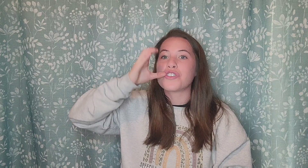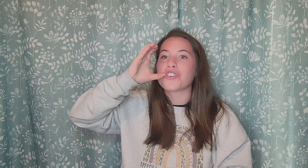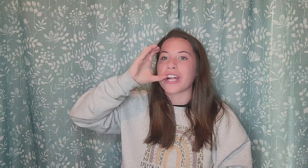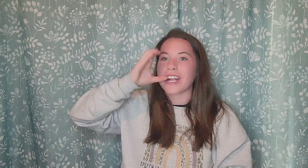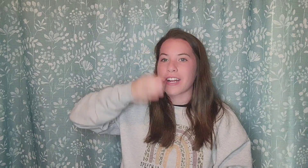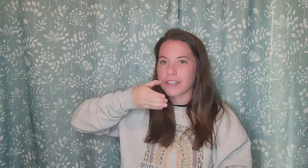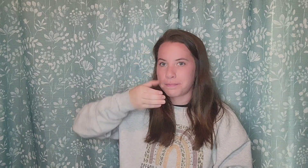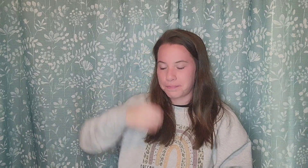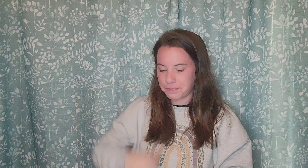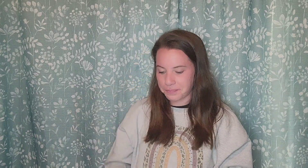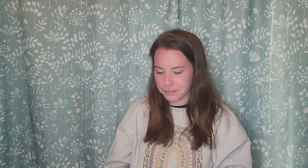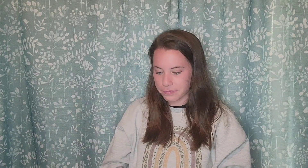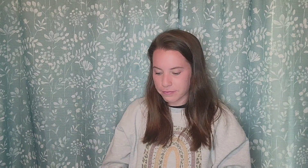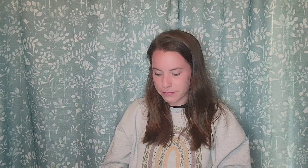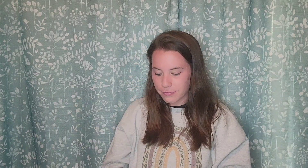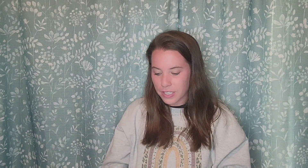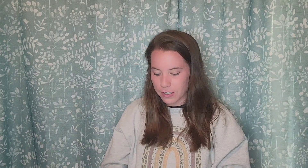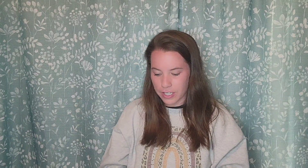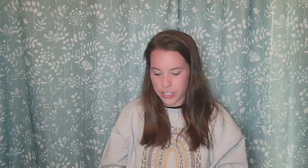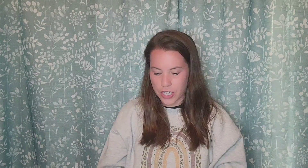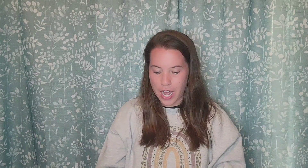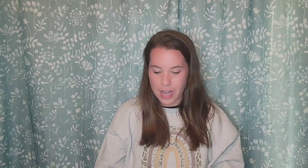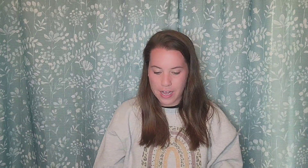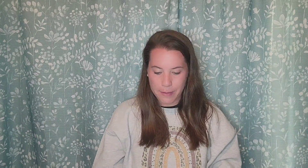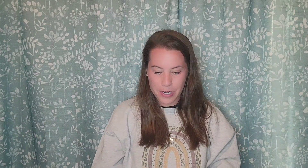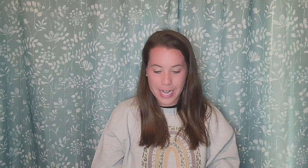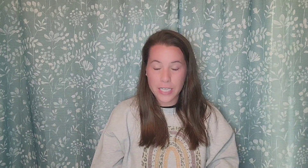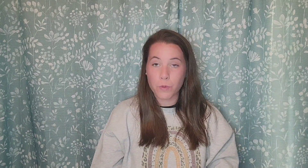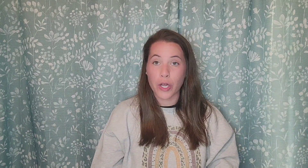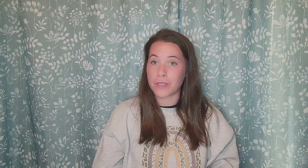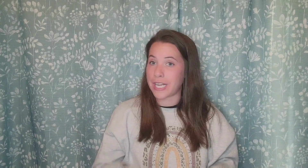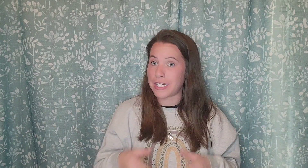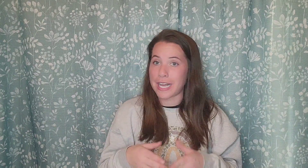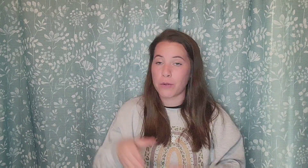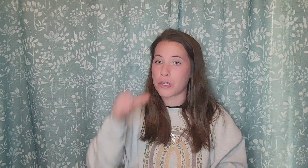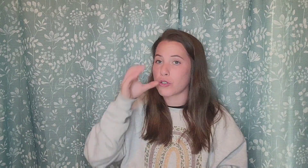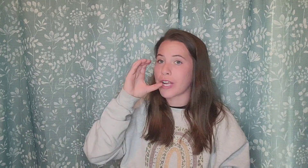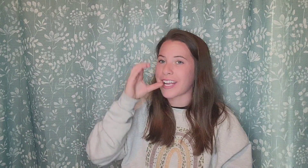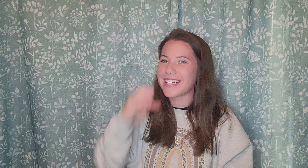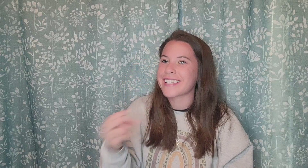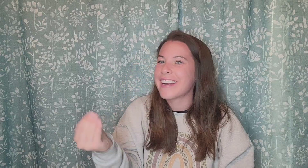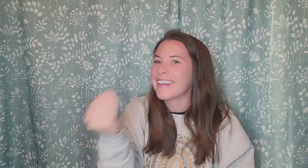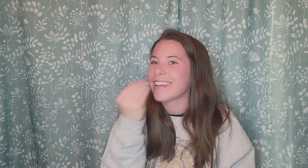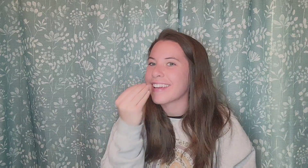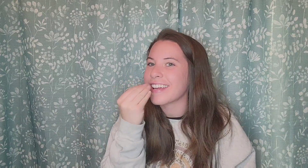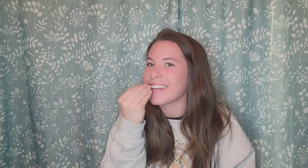Drink. Drink. Good job. Our next one goes hand in hand with drink. It's eat.